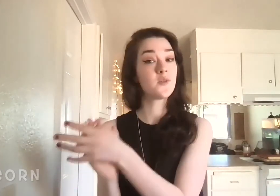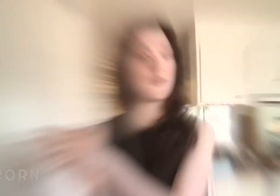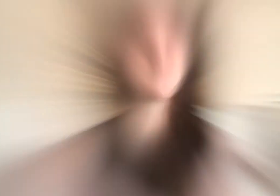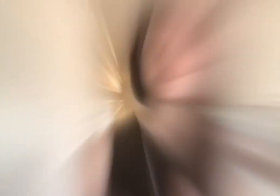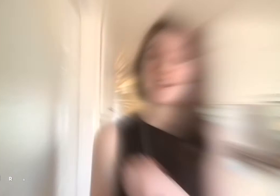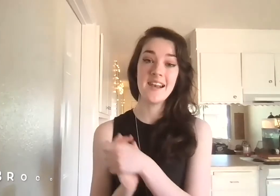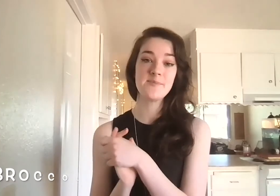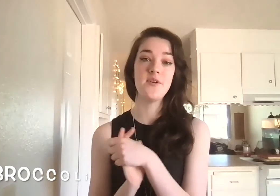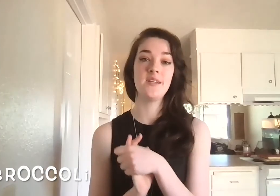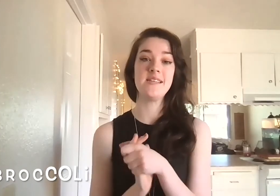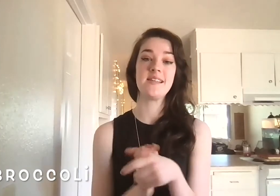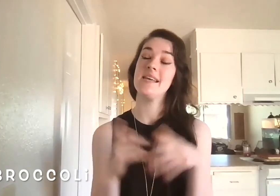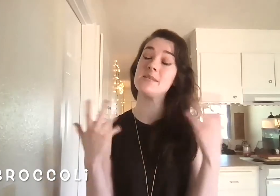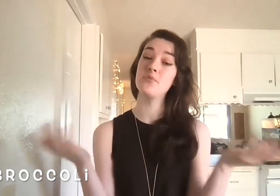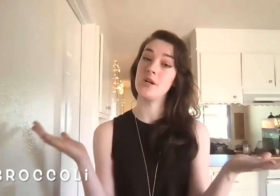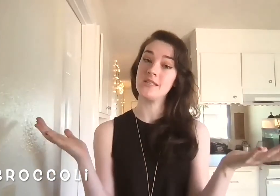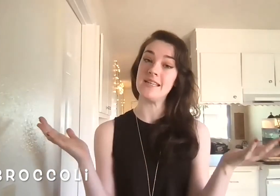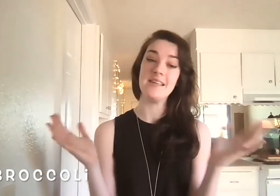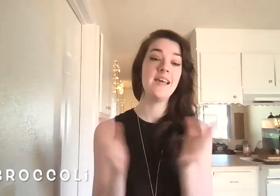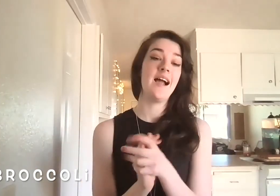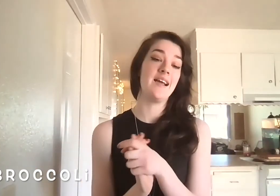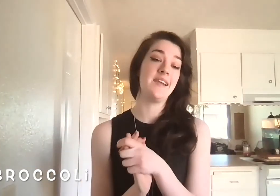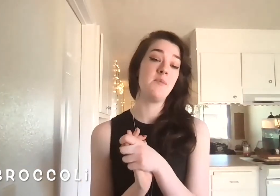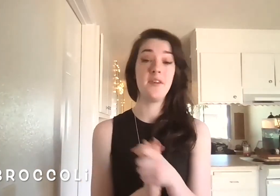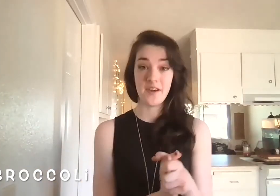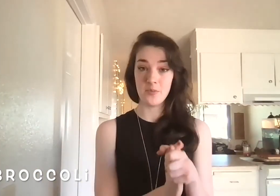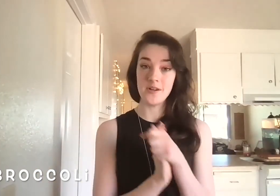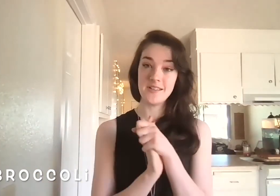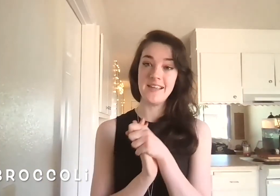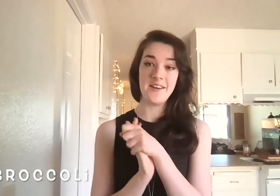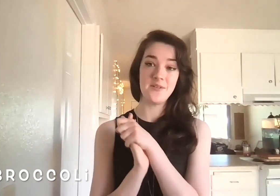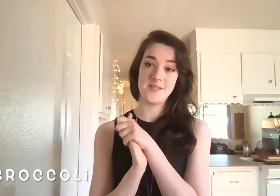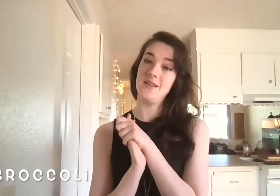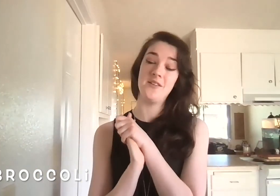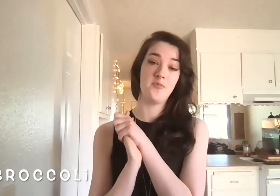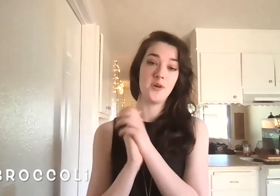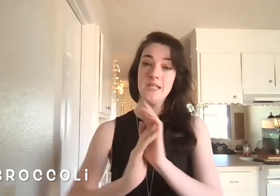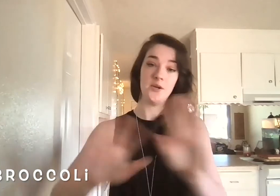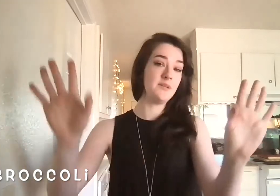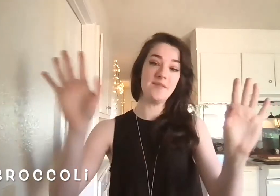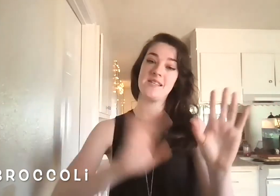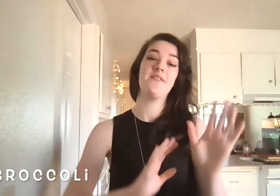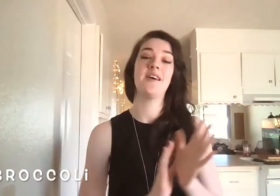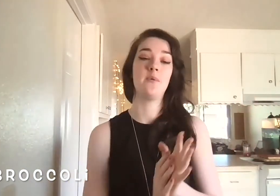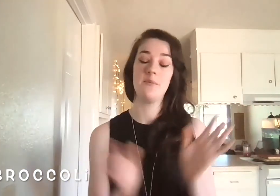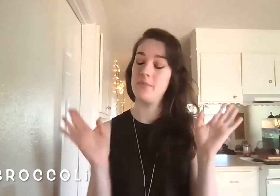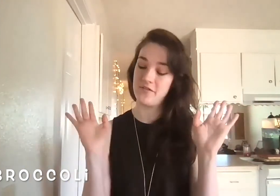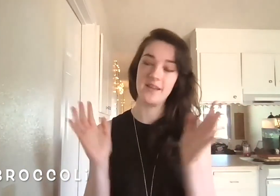great. And last but not least is broccoli. And I'm a big fan of broccoli. I know there's a lot of broccoli non-believers out there, but I'm a big fan.